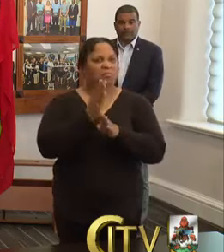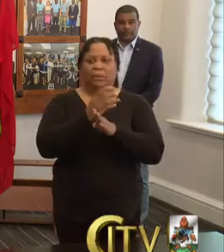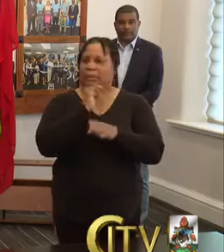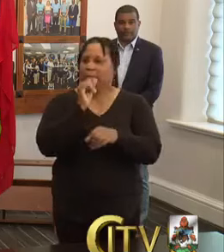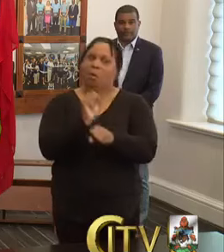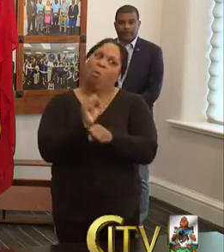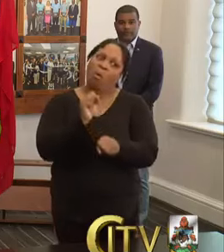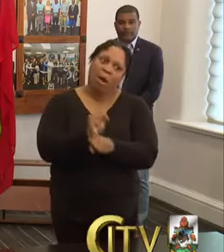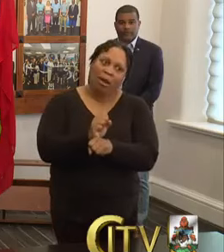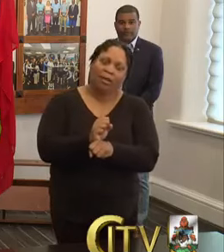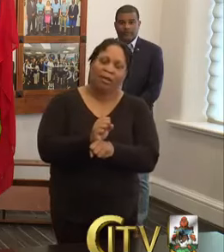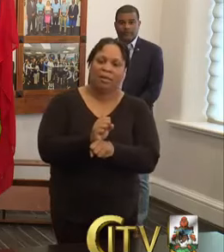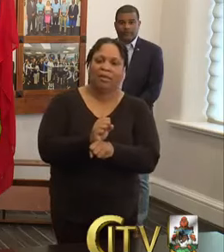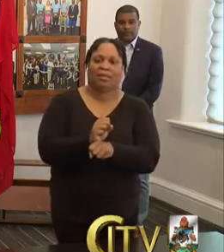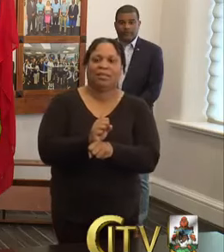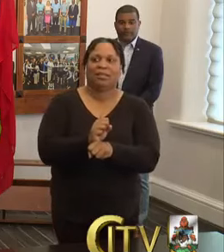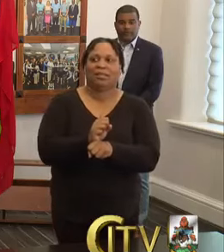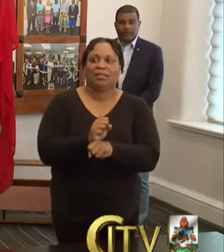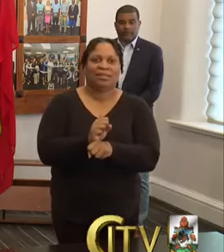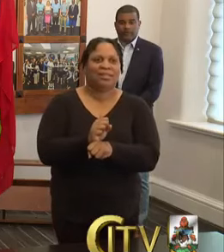working because some, uh,